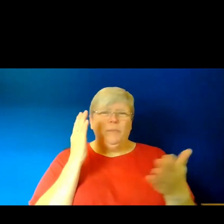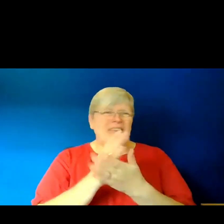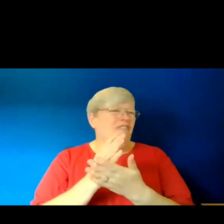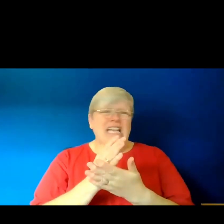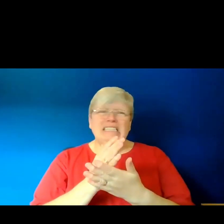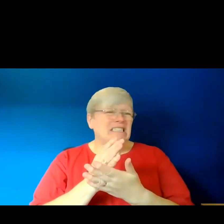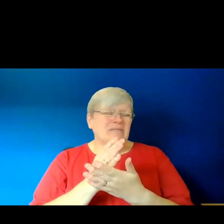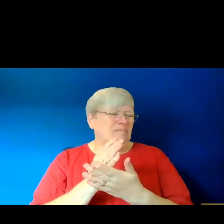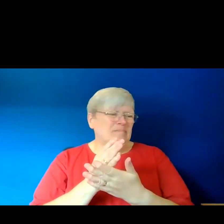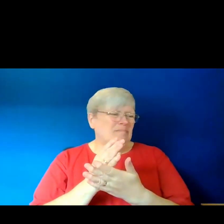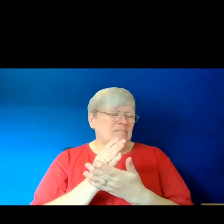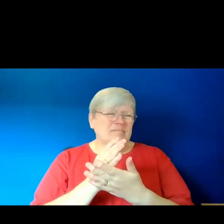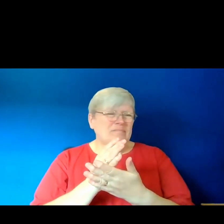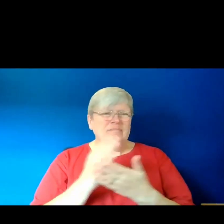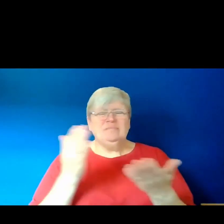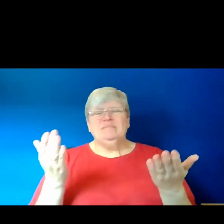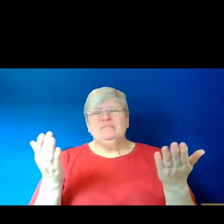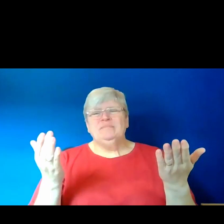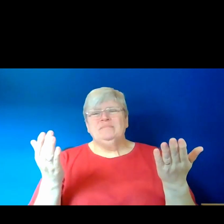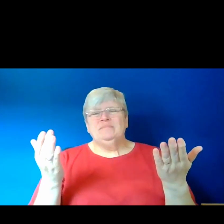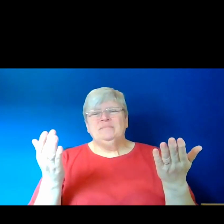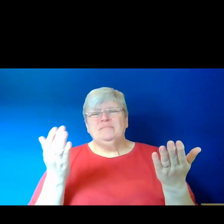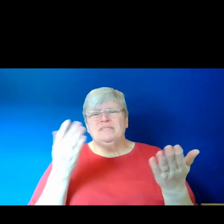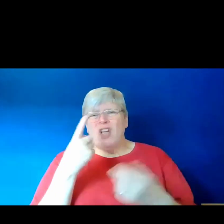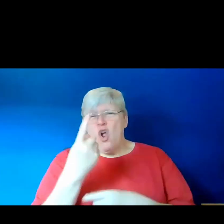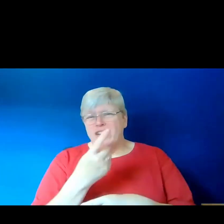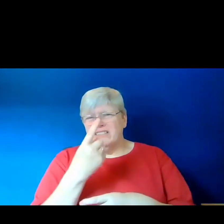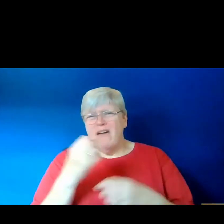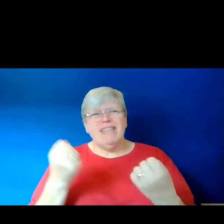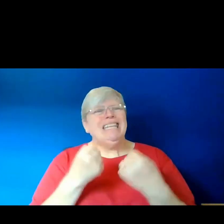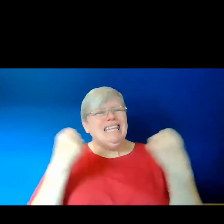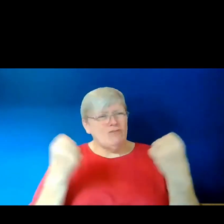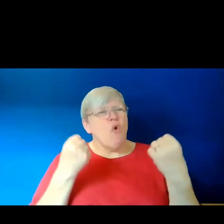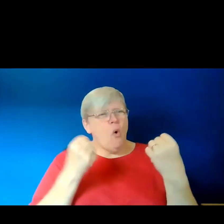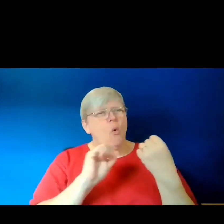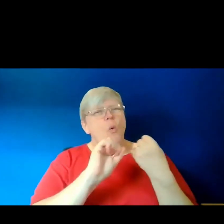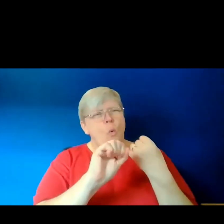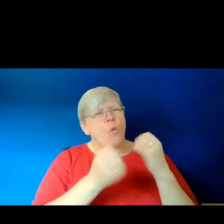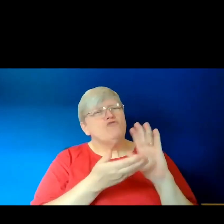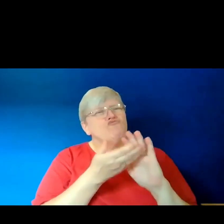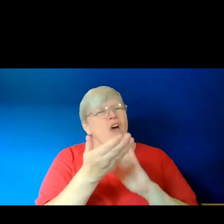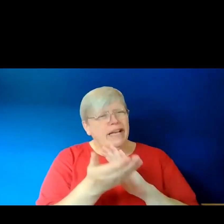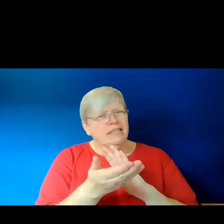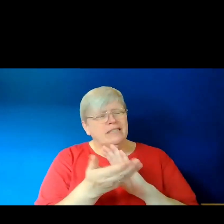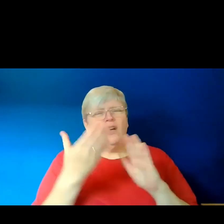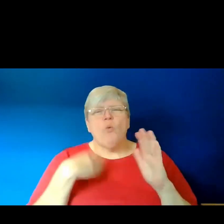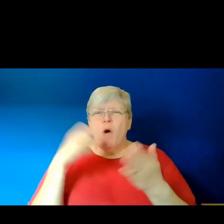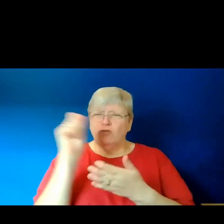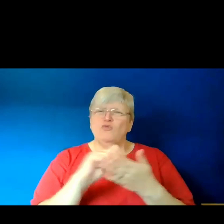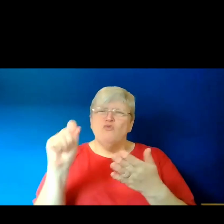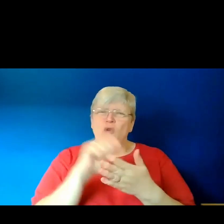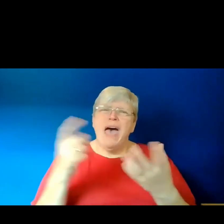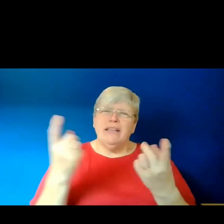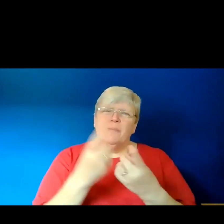terms of a Western counterpart. And she's very much a hero in her own right. And I wanted to write something that really